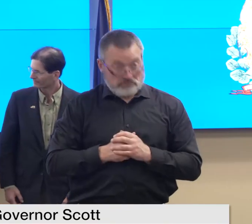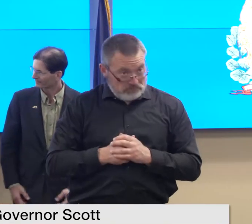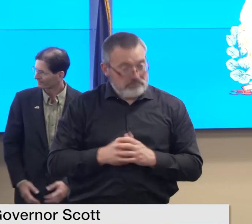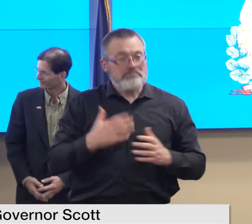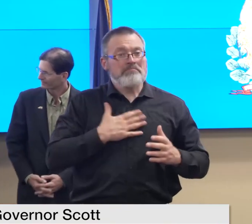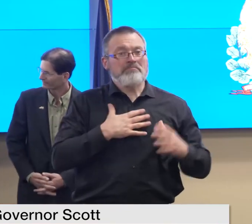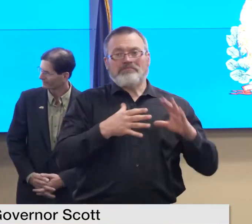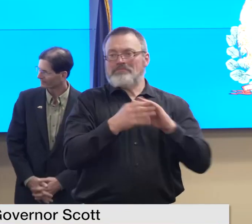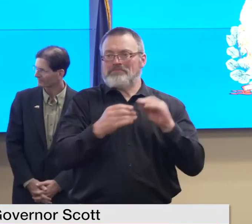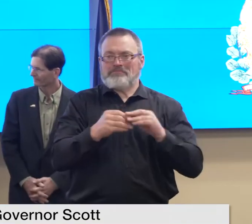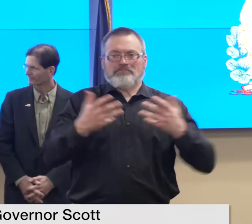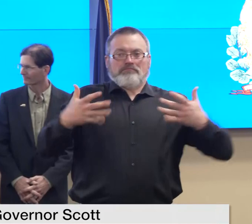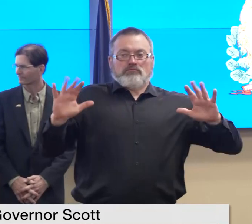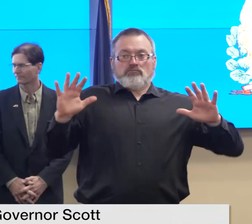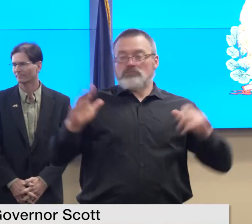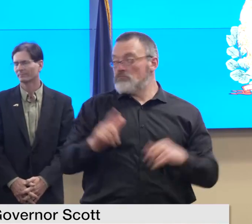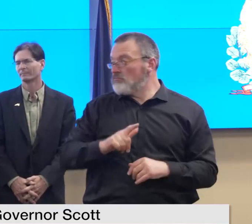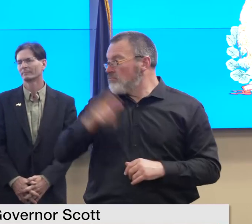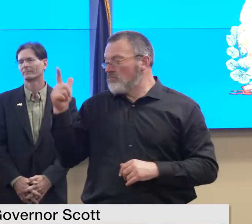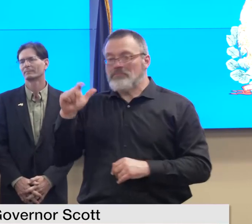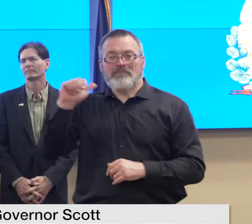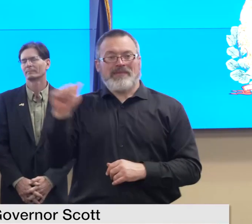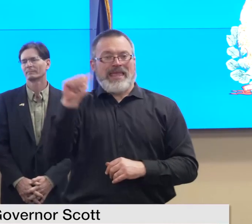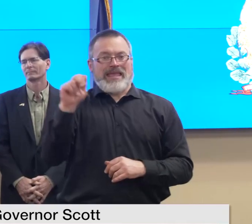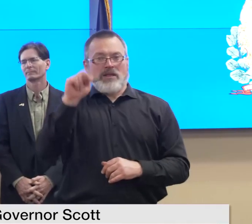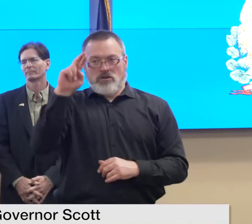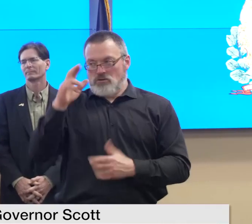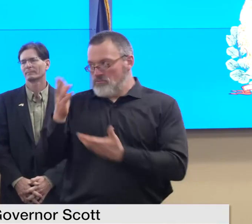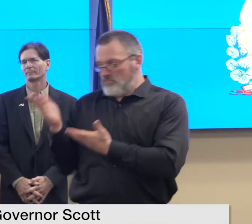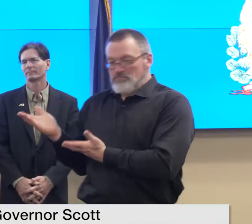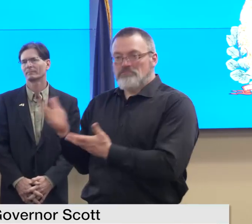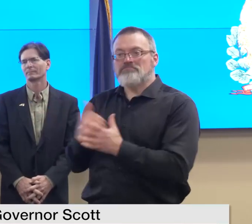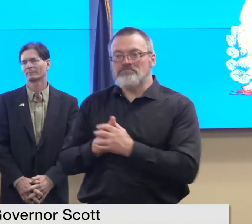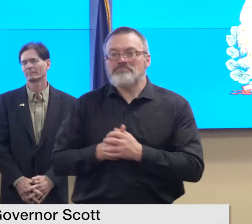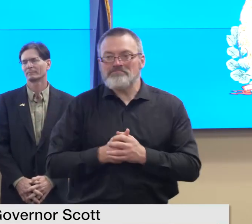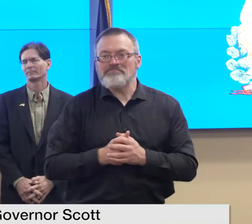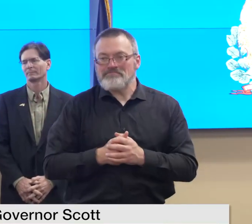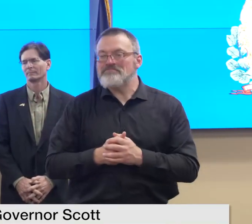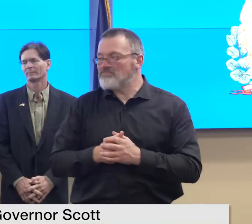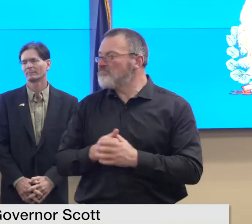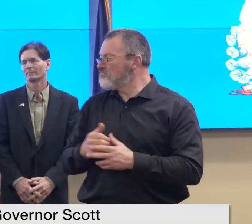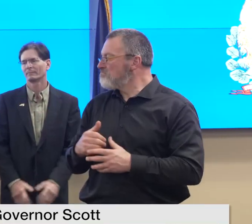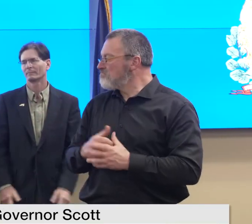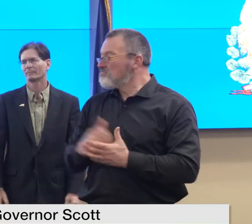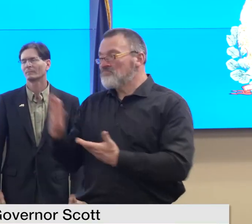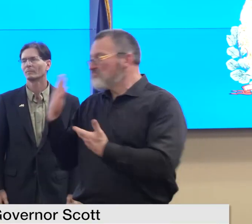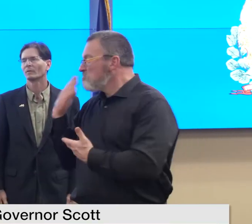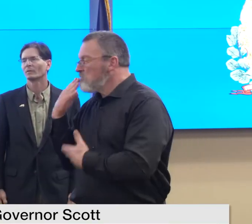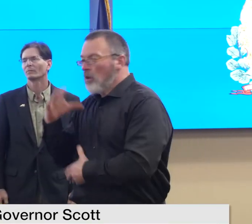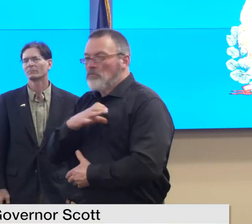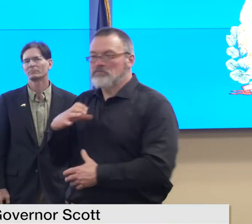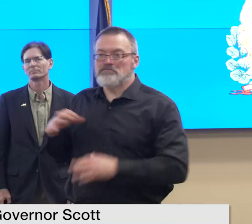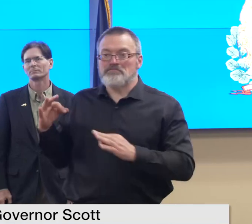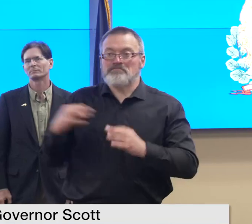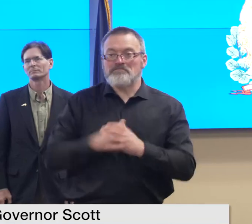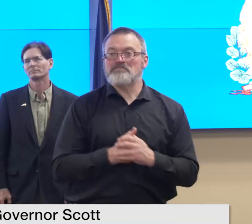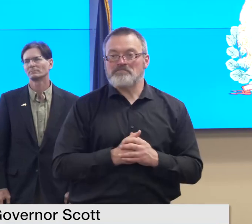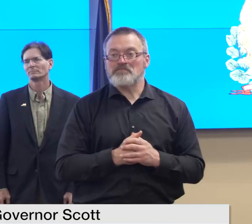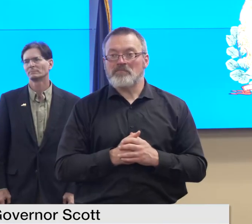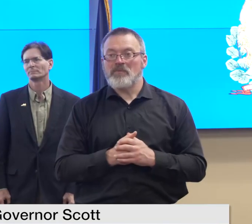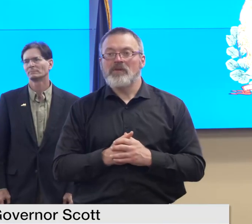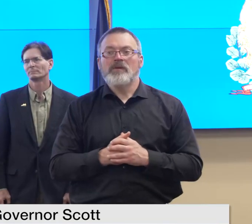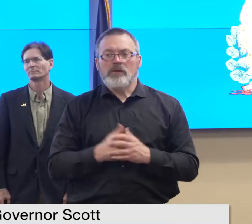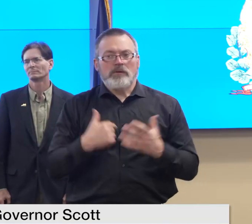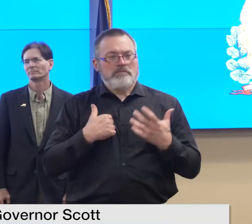good morning i want to spend a few minutes this morning on